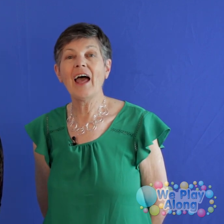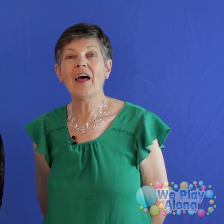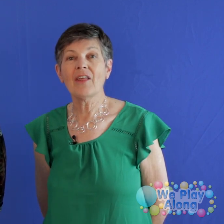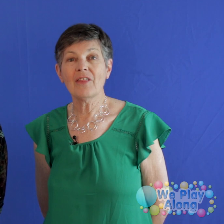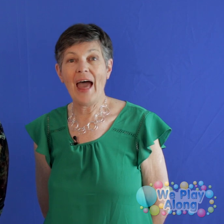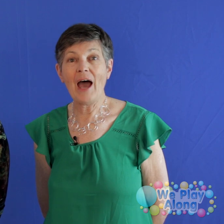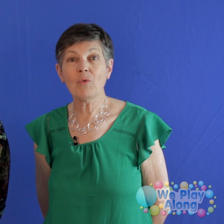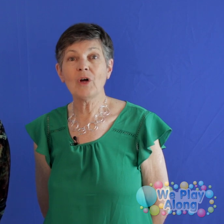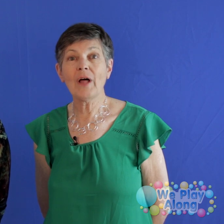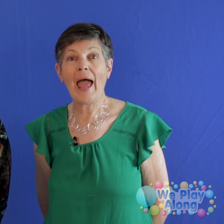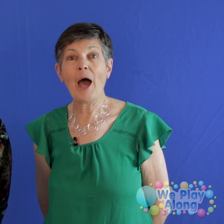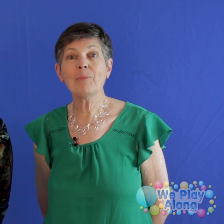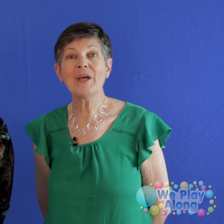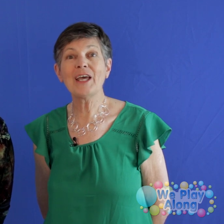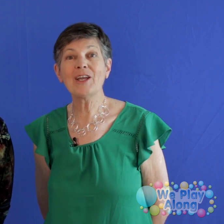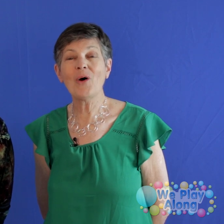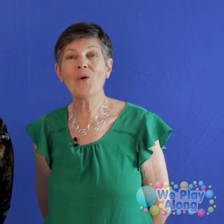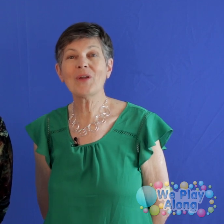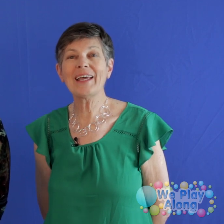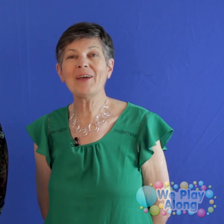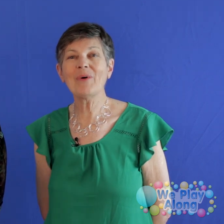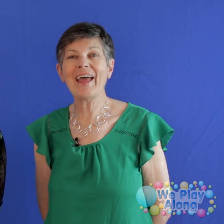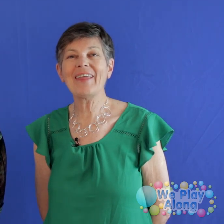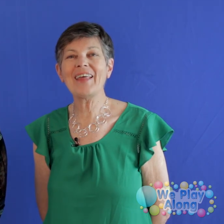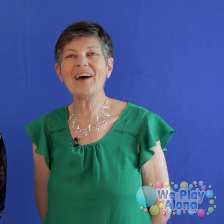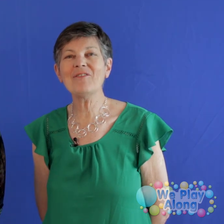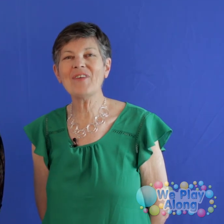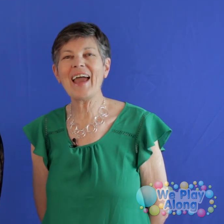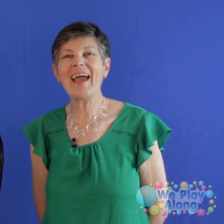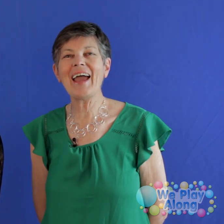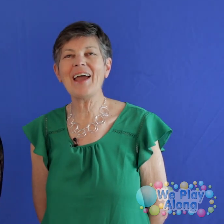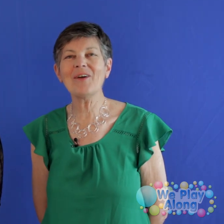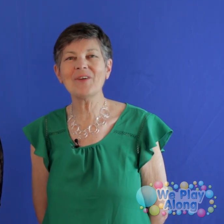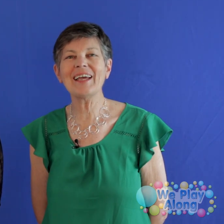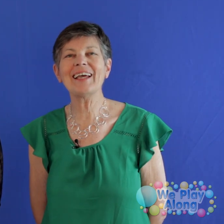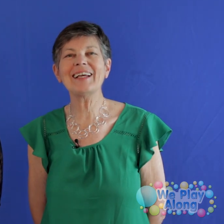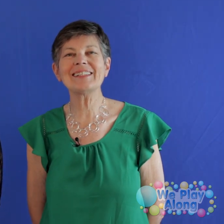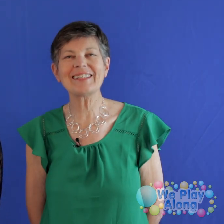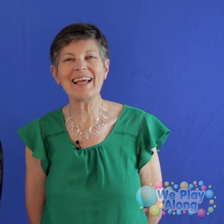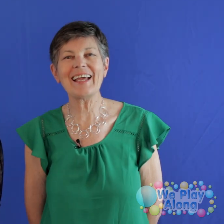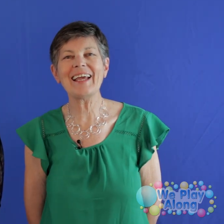That will happen only when the fairies sing.